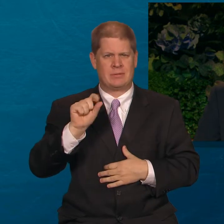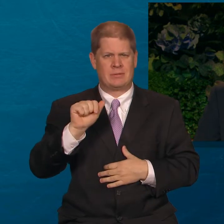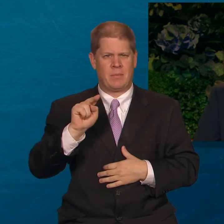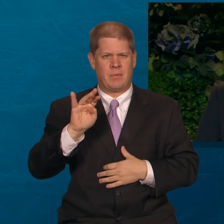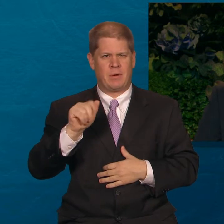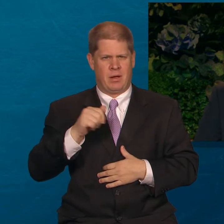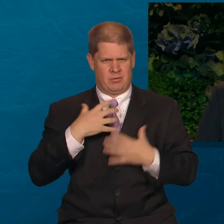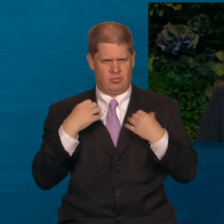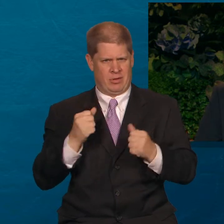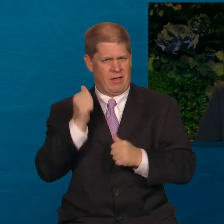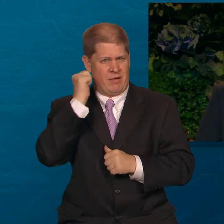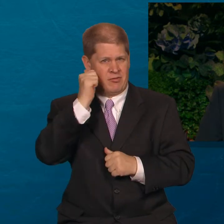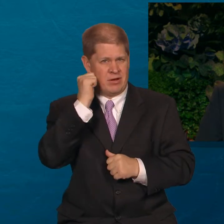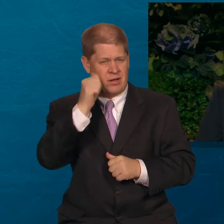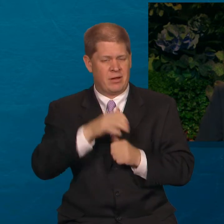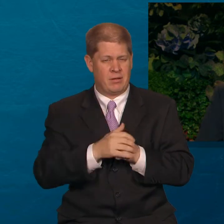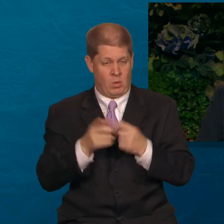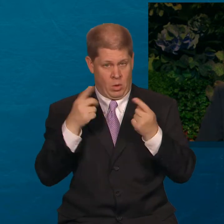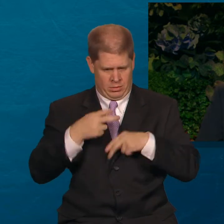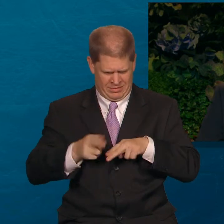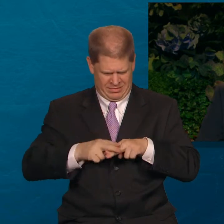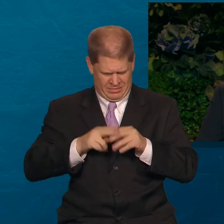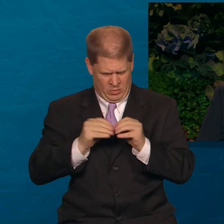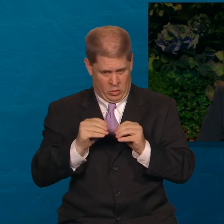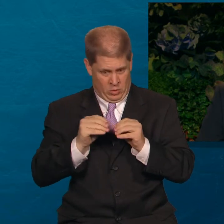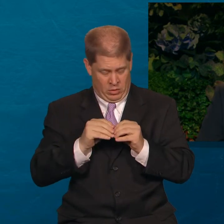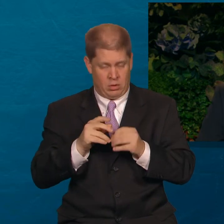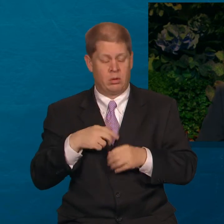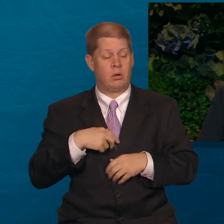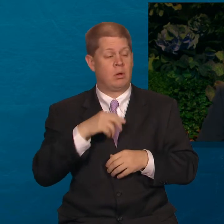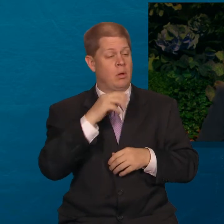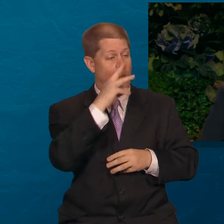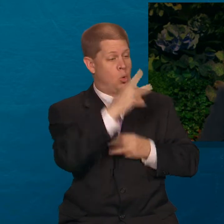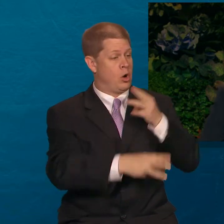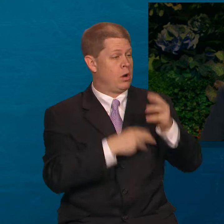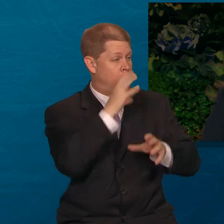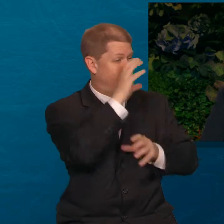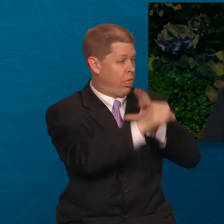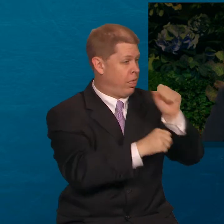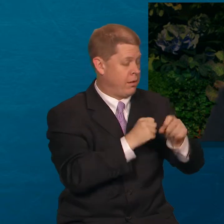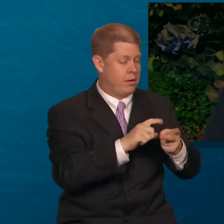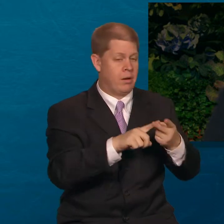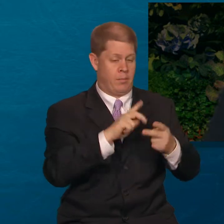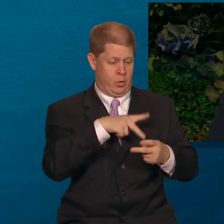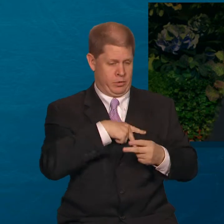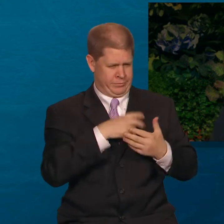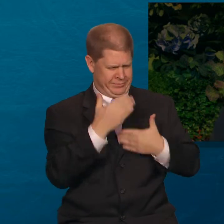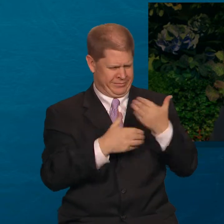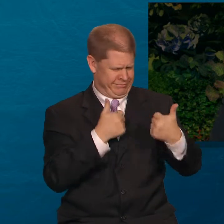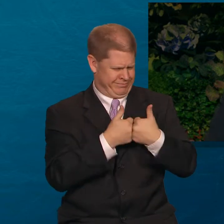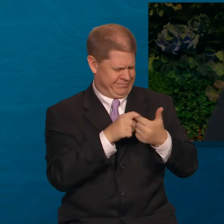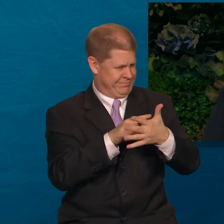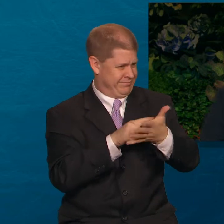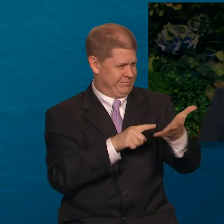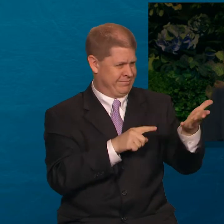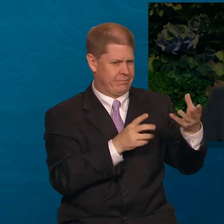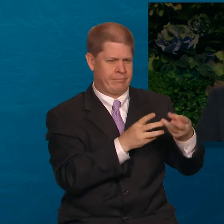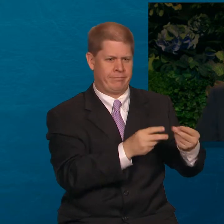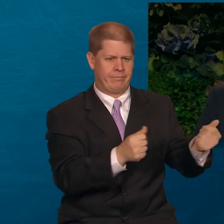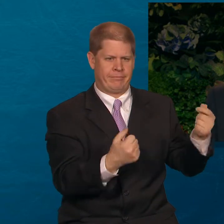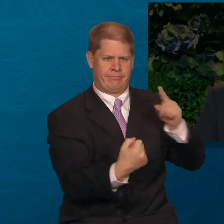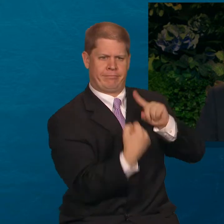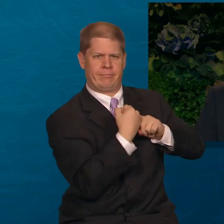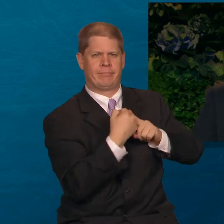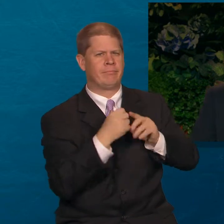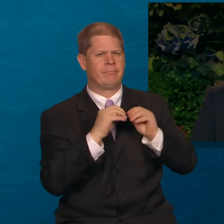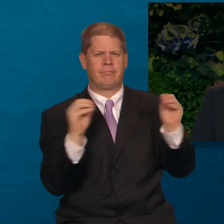develop spiritual stamina, the false traditions of the world, as well as our personal daily challenges, will have little